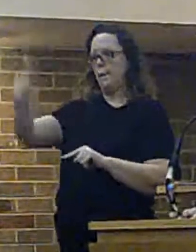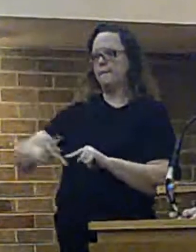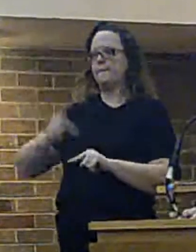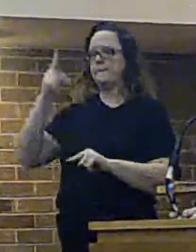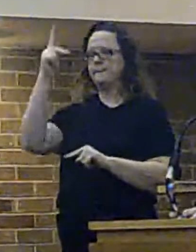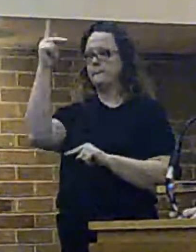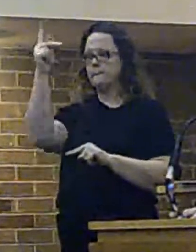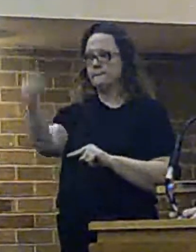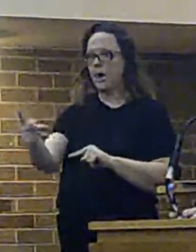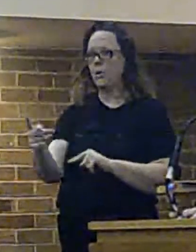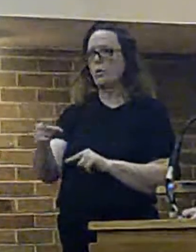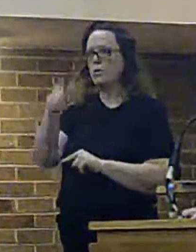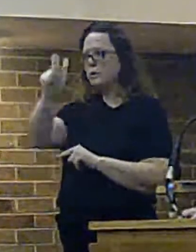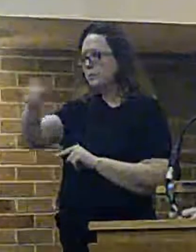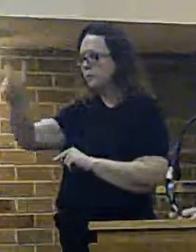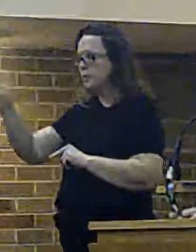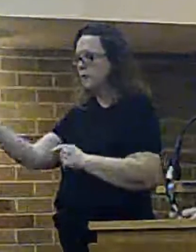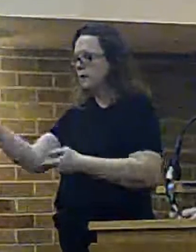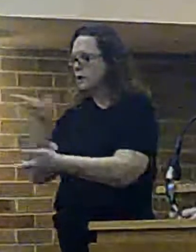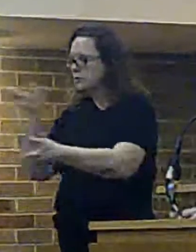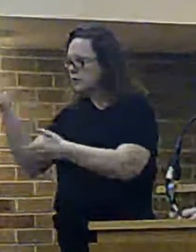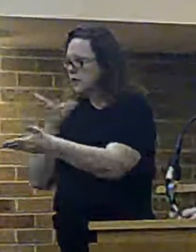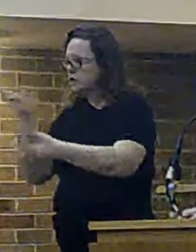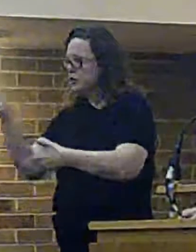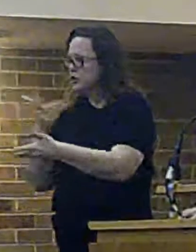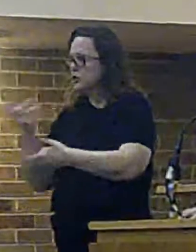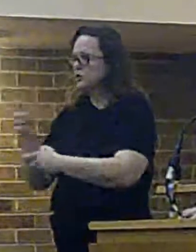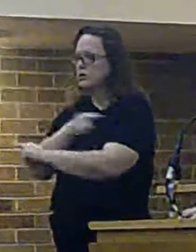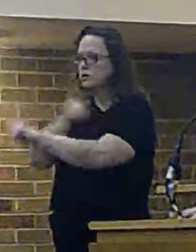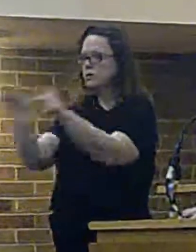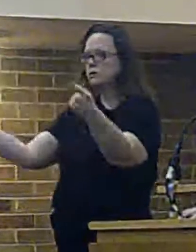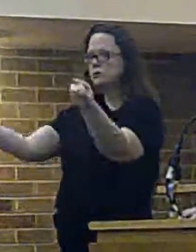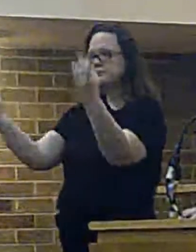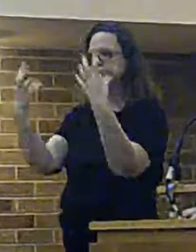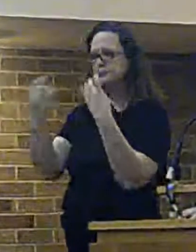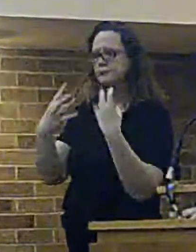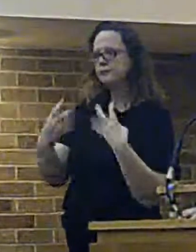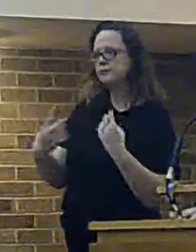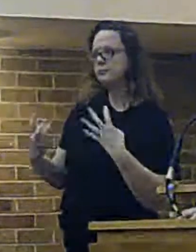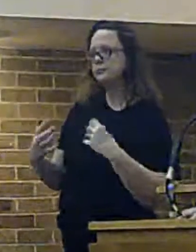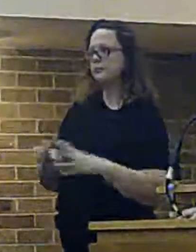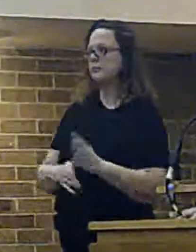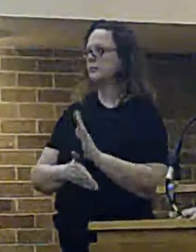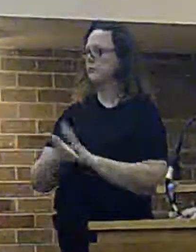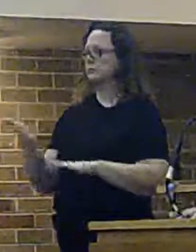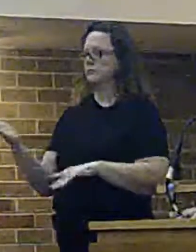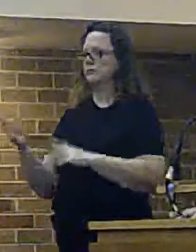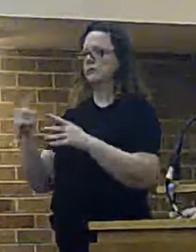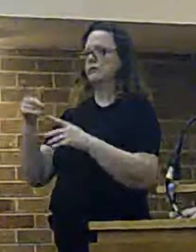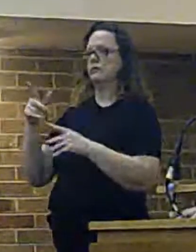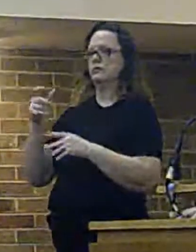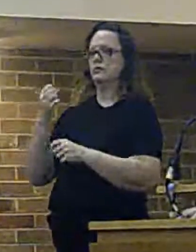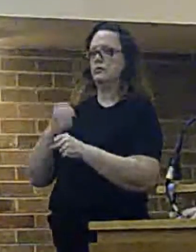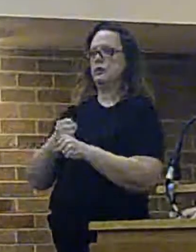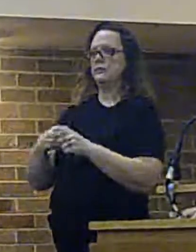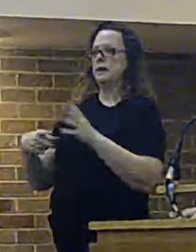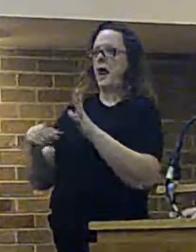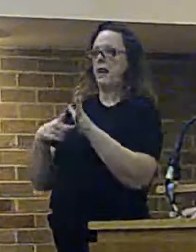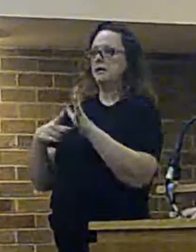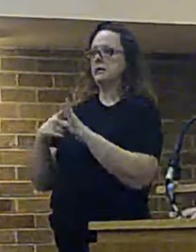And individual reports will be taken back to the authority. So for Greaseby and for Alton, that will be on the 2nd of February 2015.